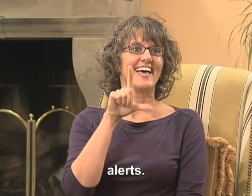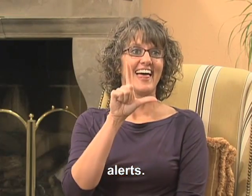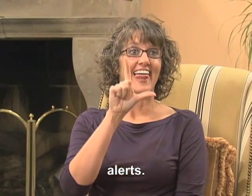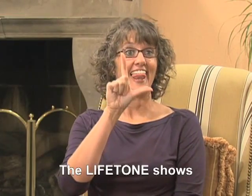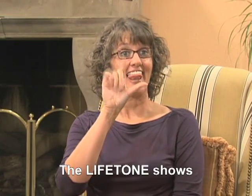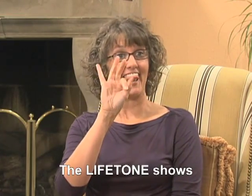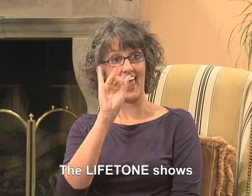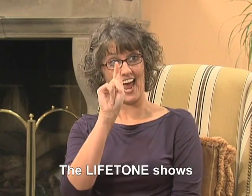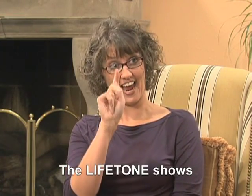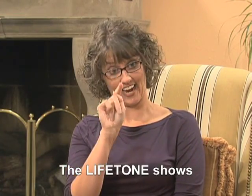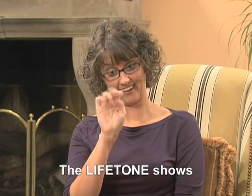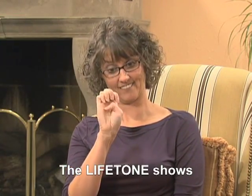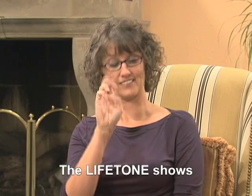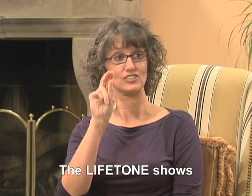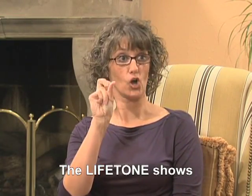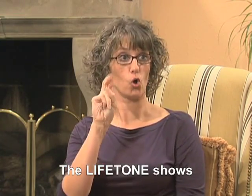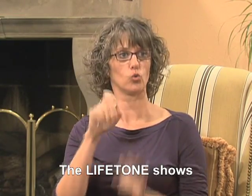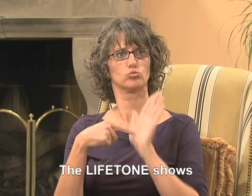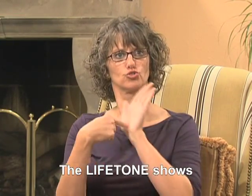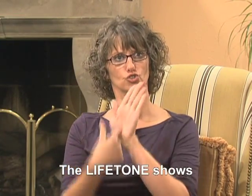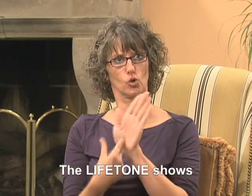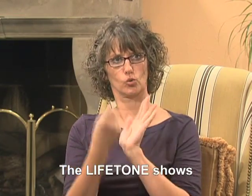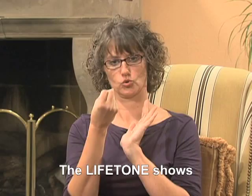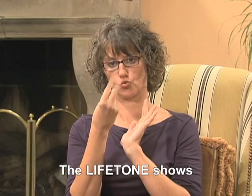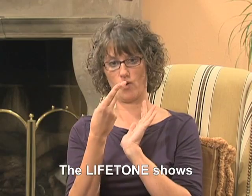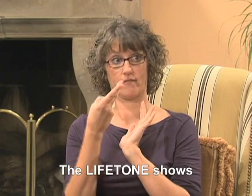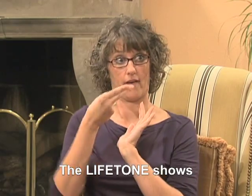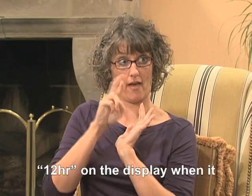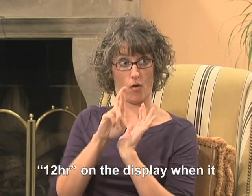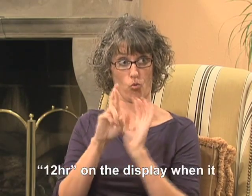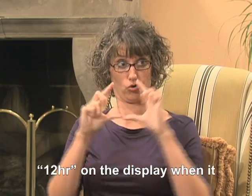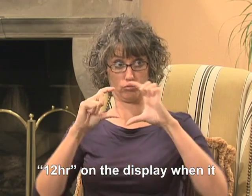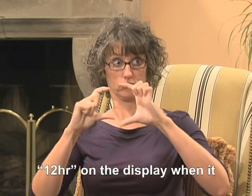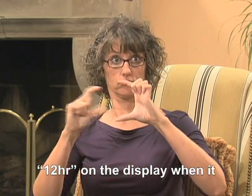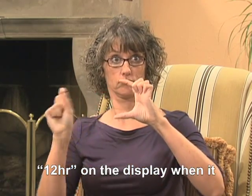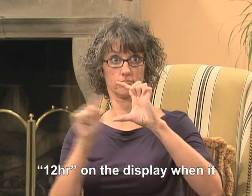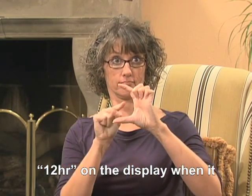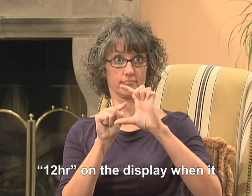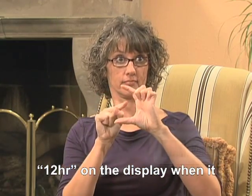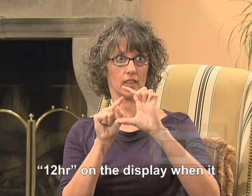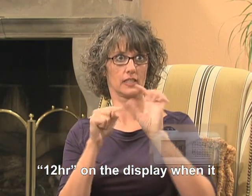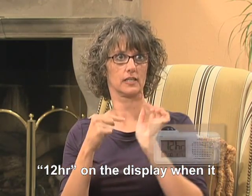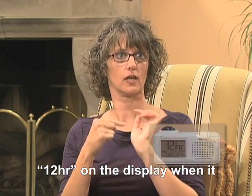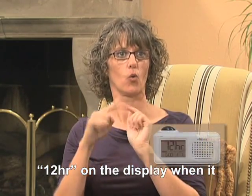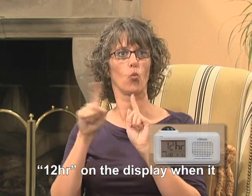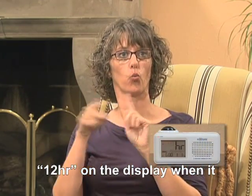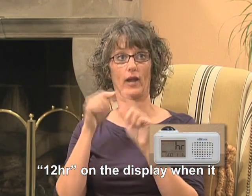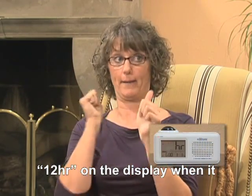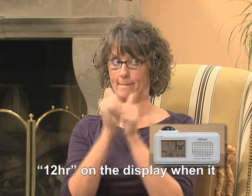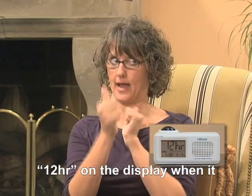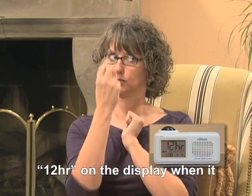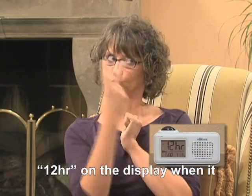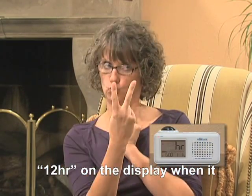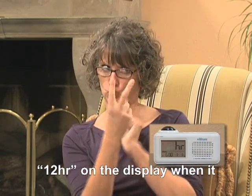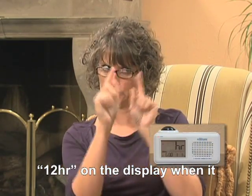The Lifetone shows 12 hours